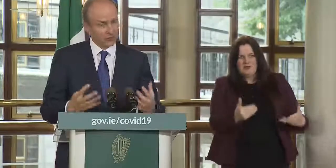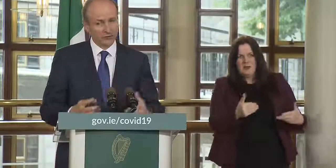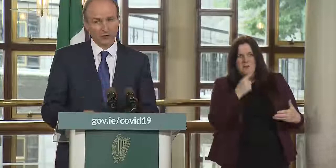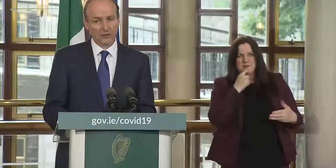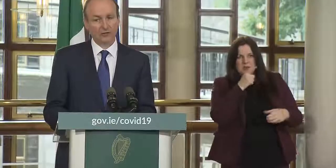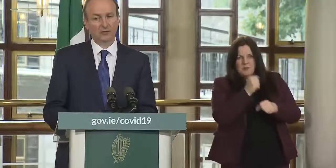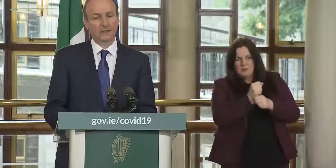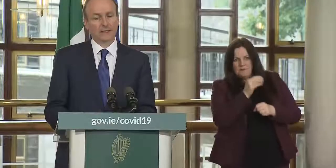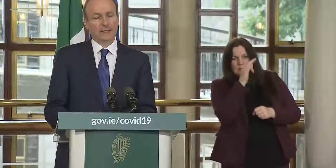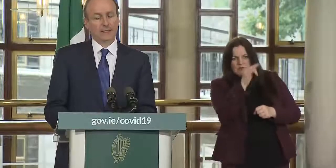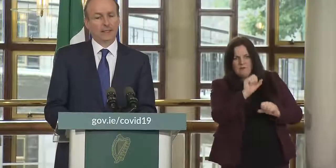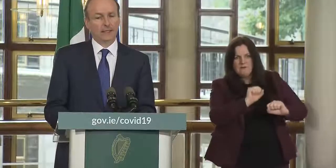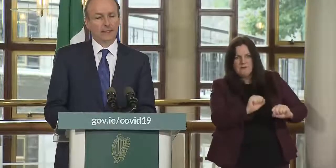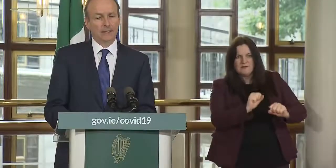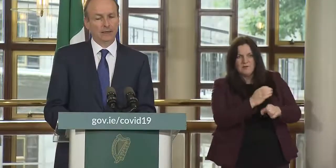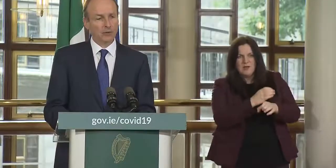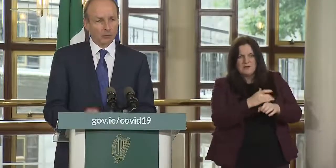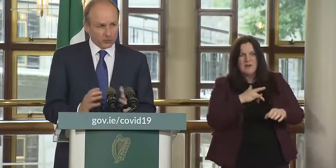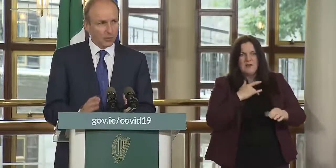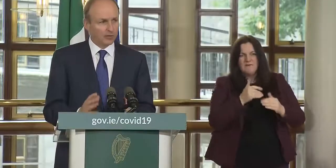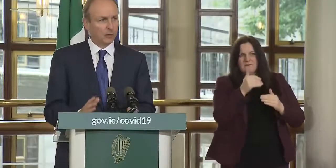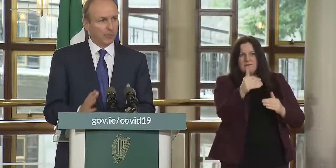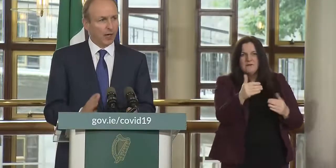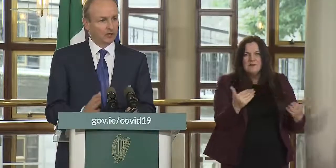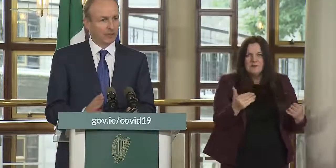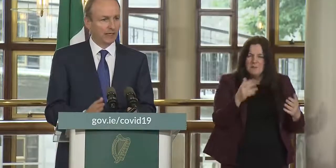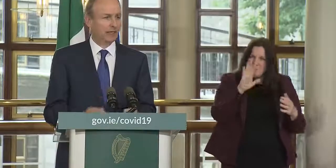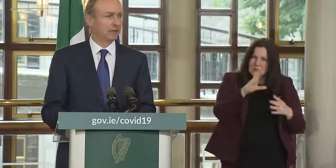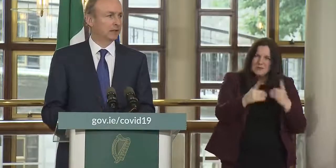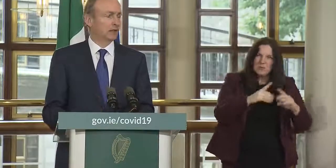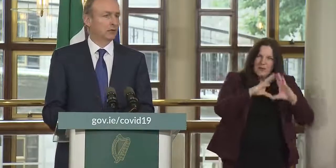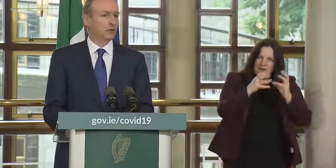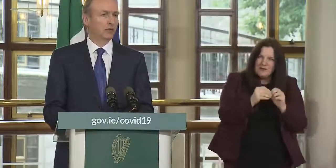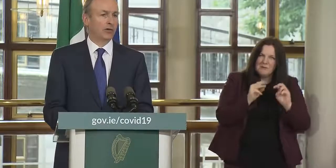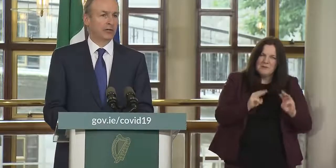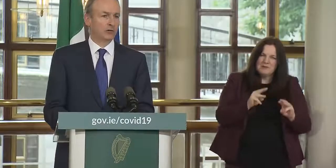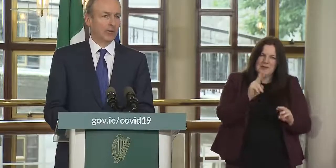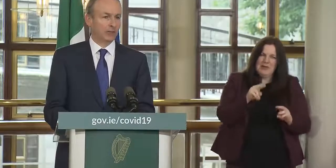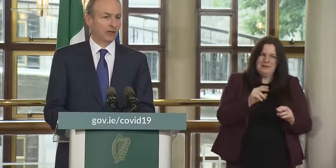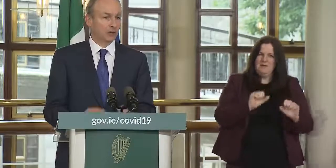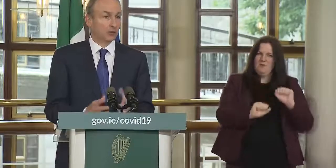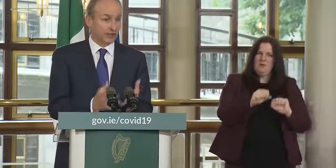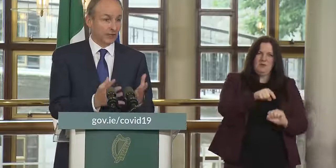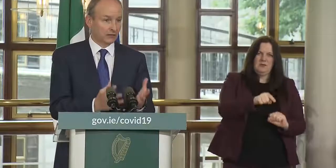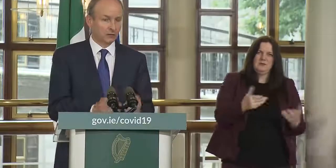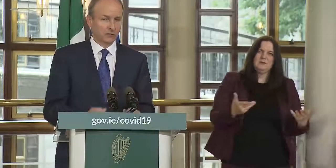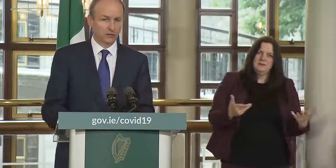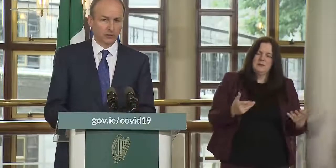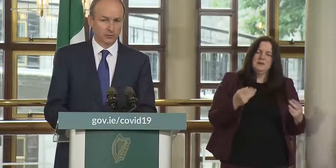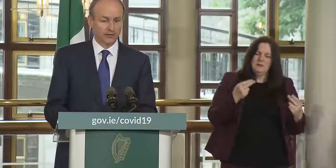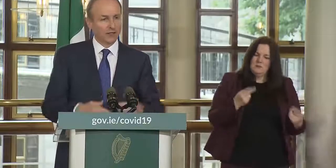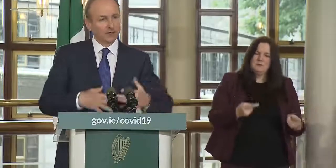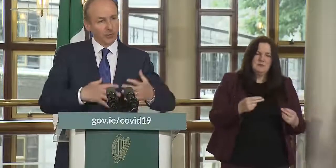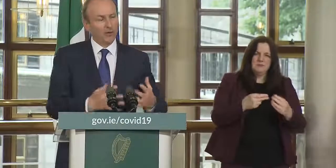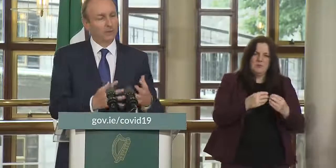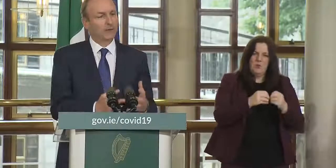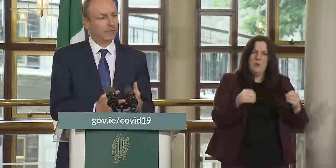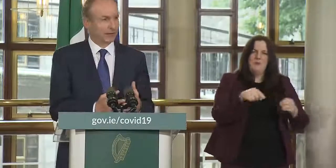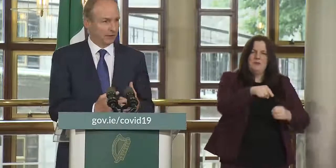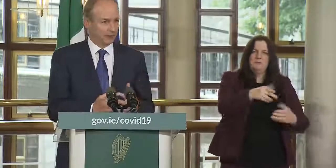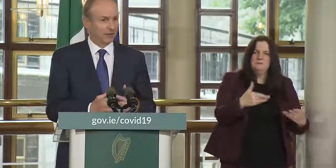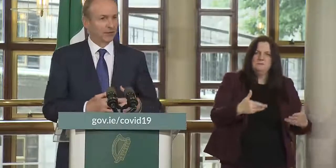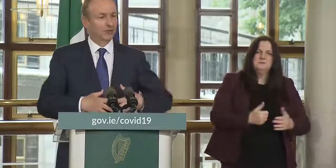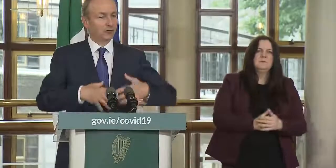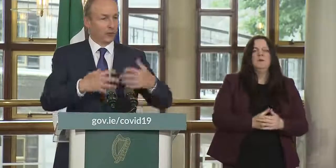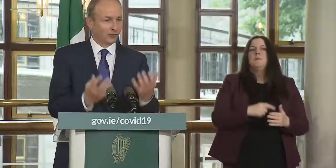the future of that child's life uh and we must do everything we possibly can to avoid that from happening in other words to get the schools reopened the point